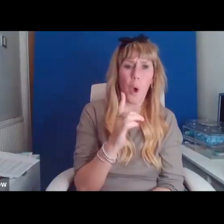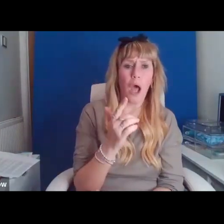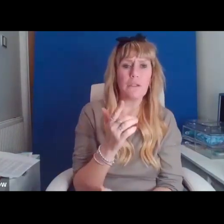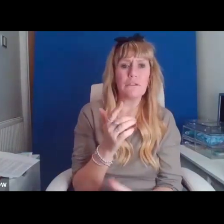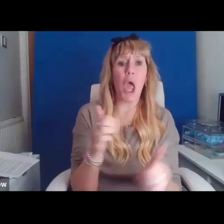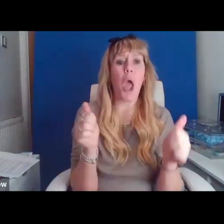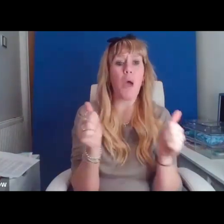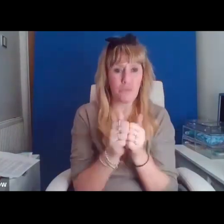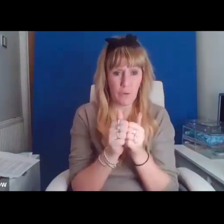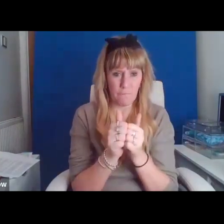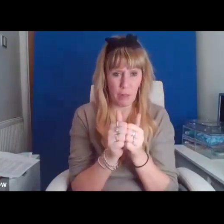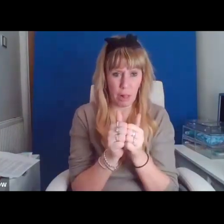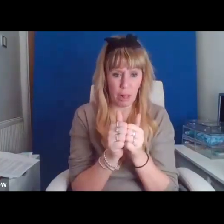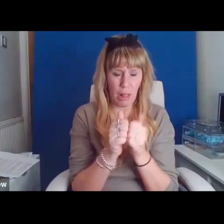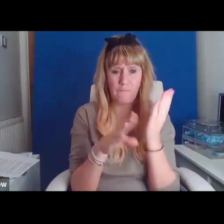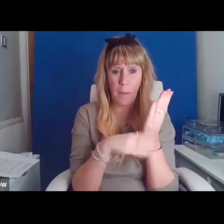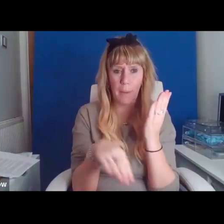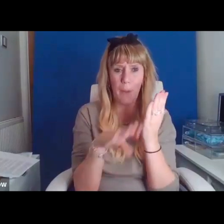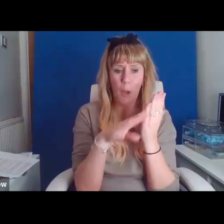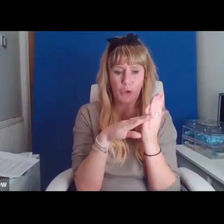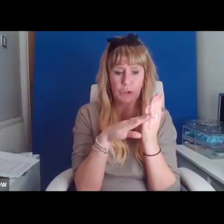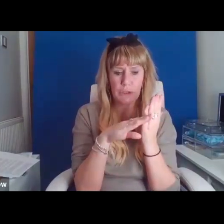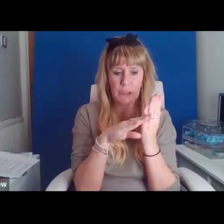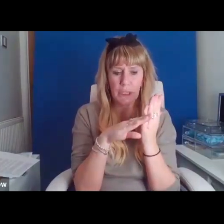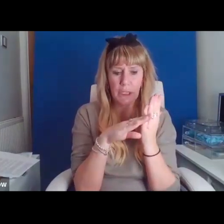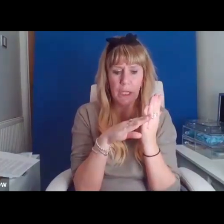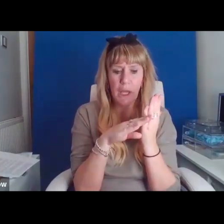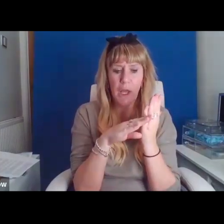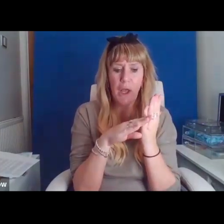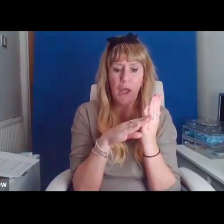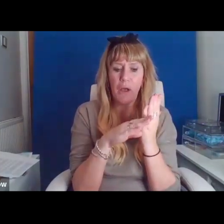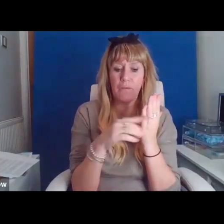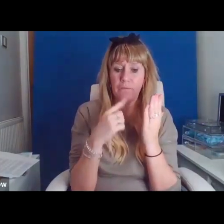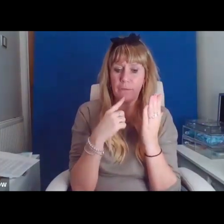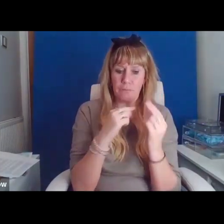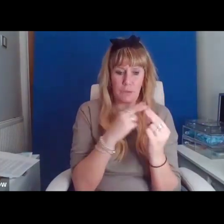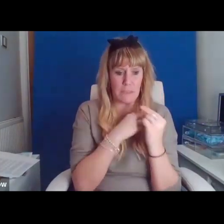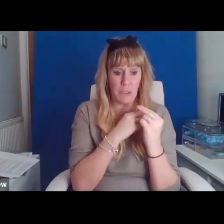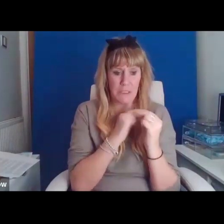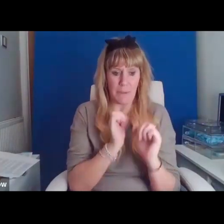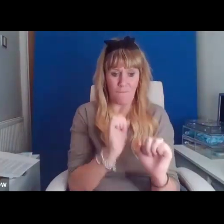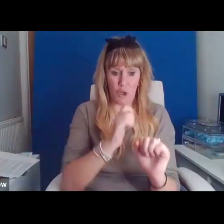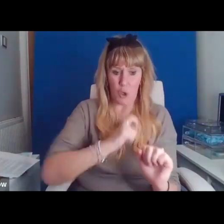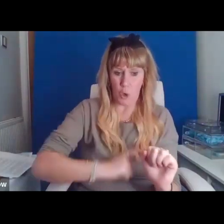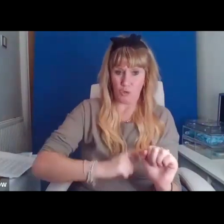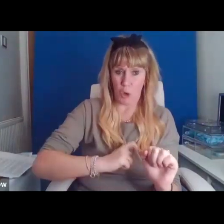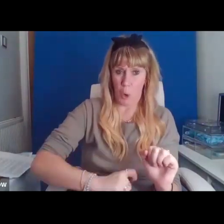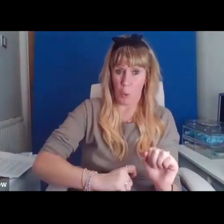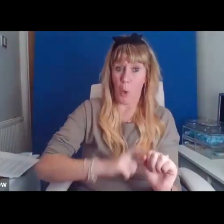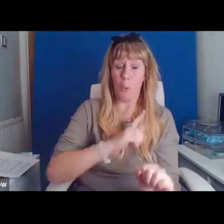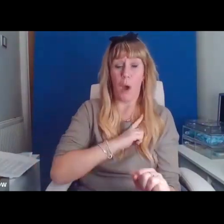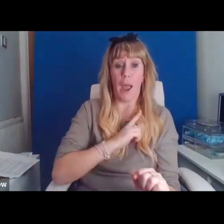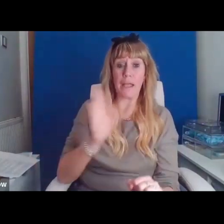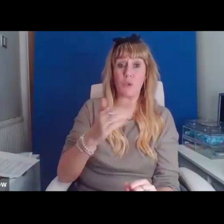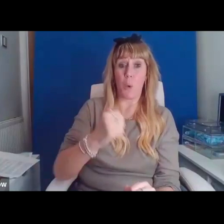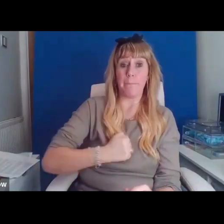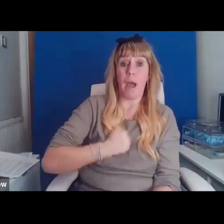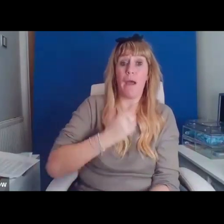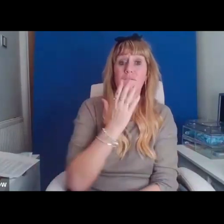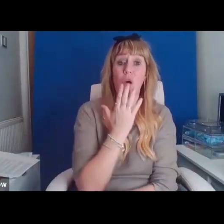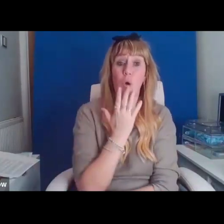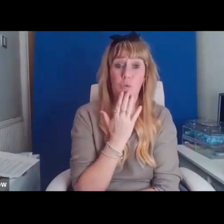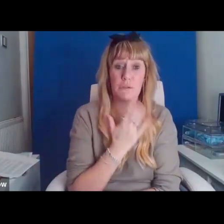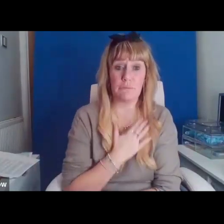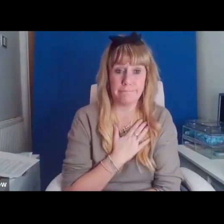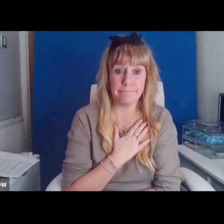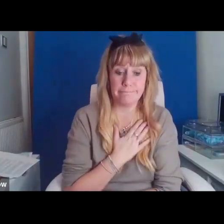promotion, disclaiming all responsibility for your role. It is all my fault. There is no hiding